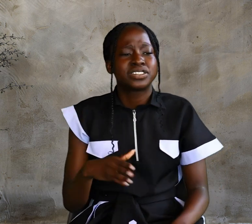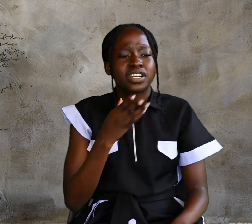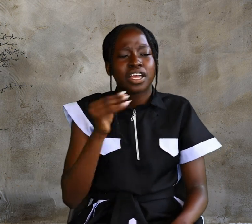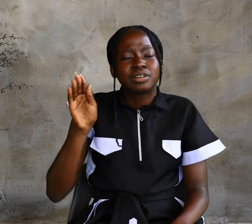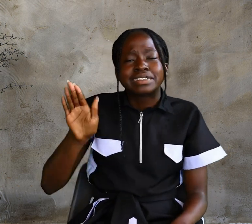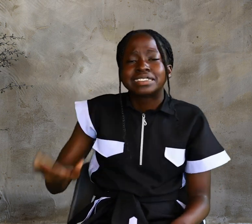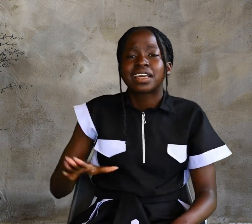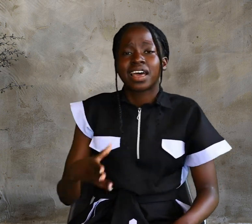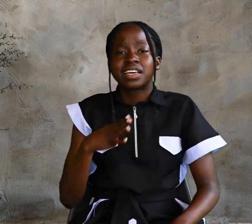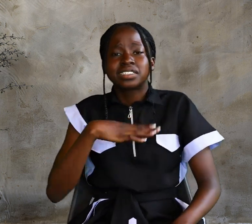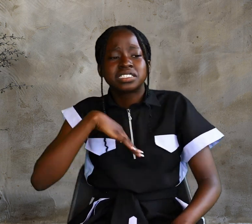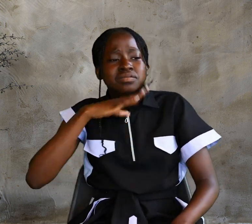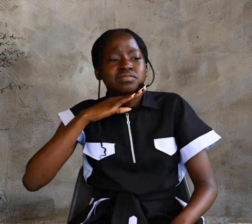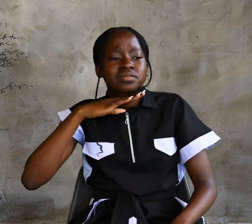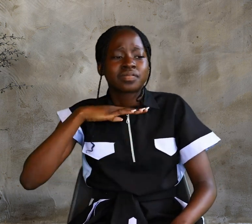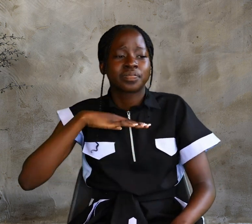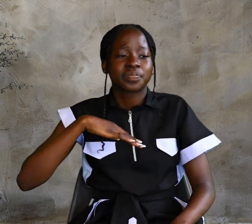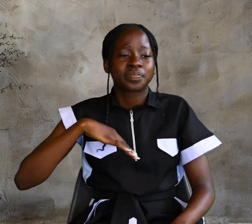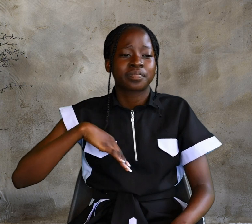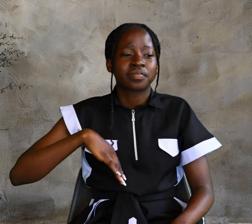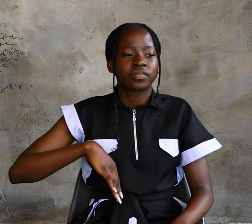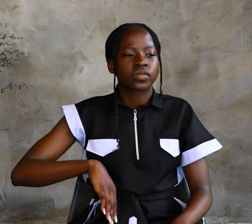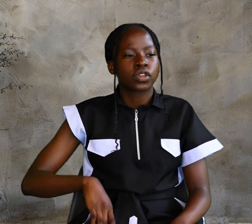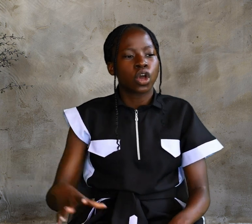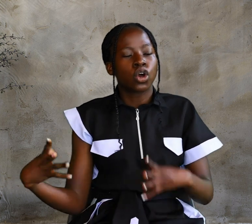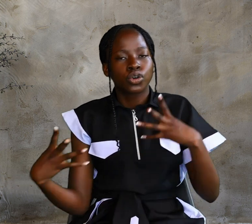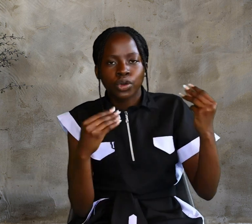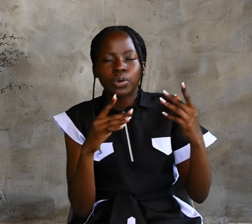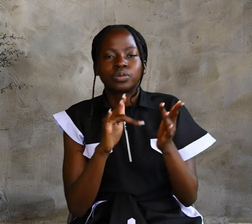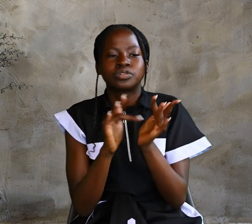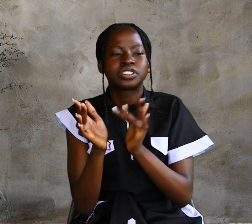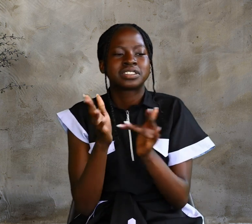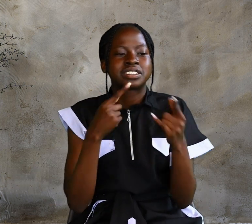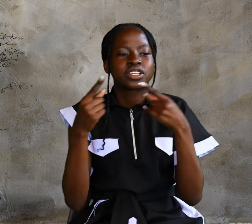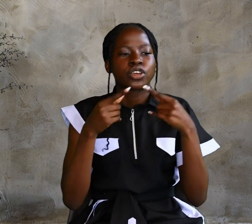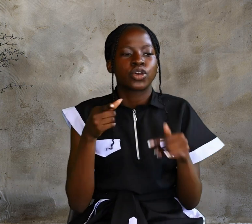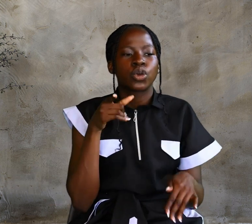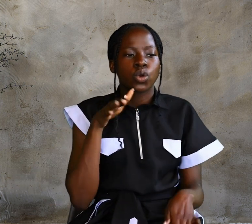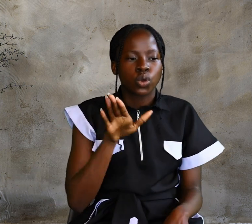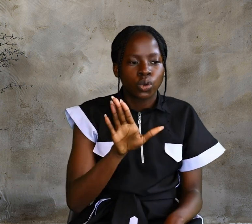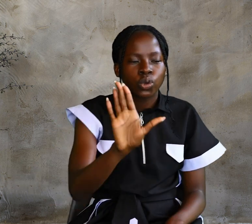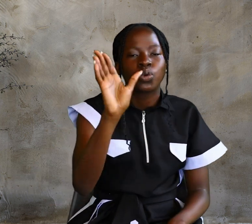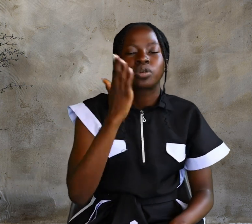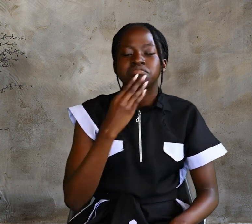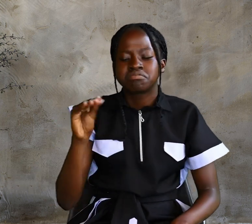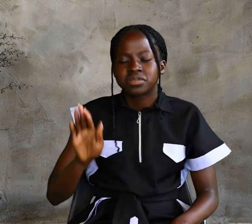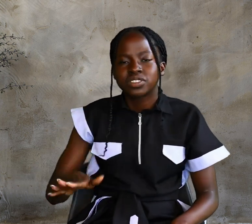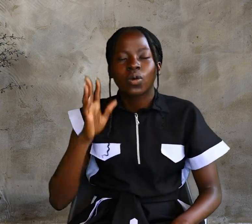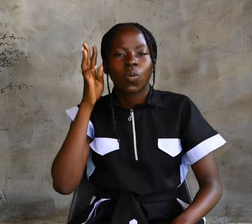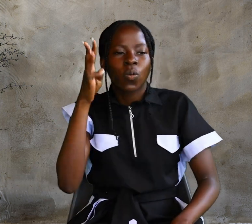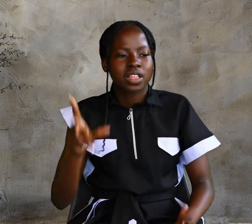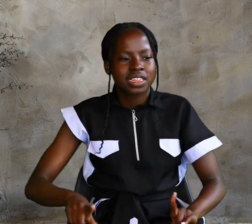child dies. Go, Jesus replied. Your son will live.